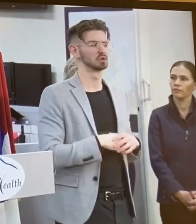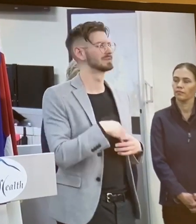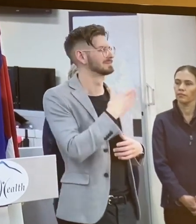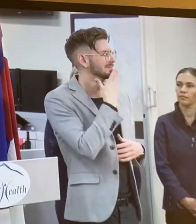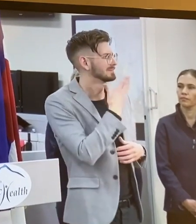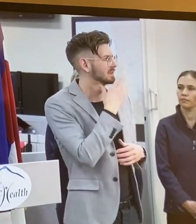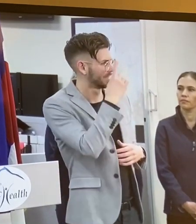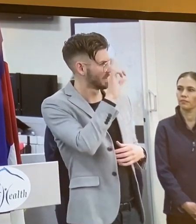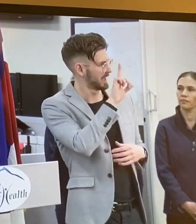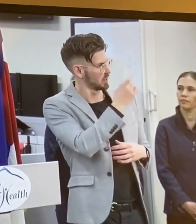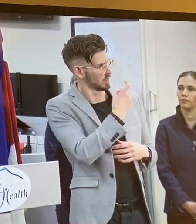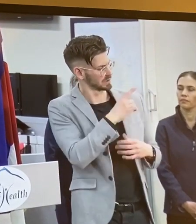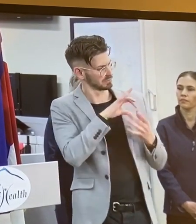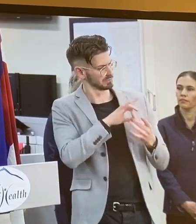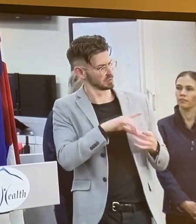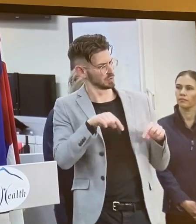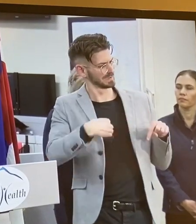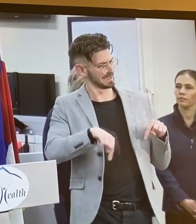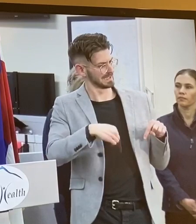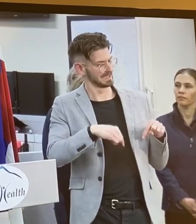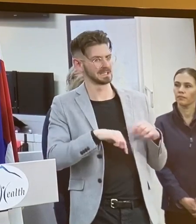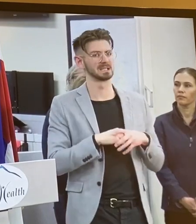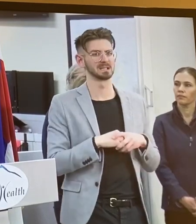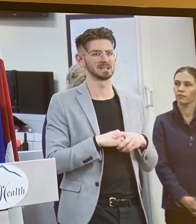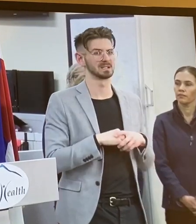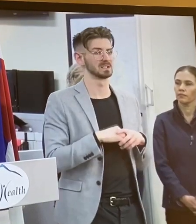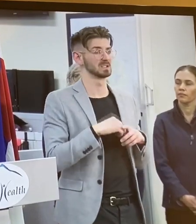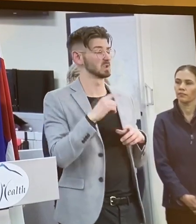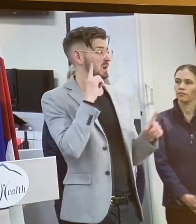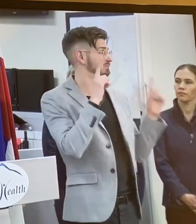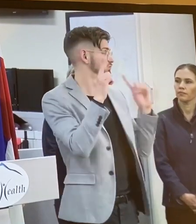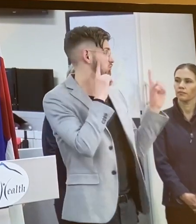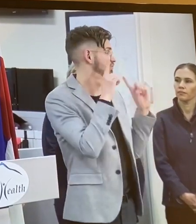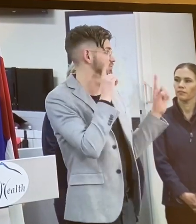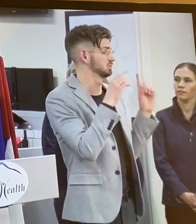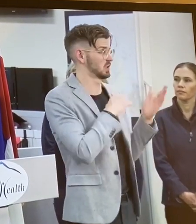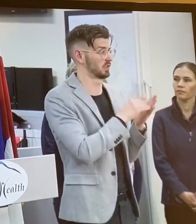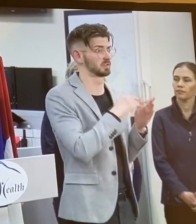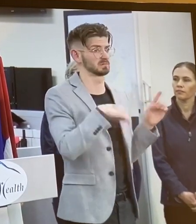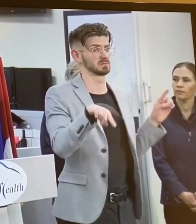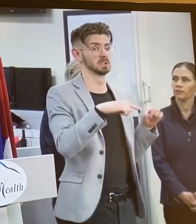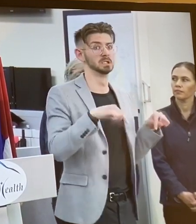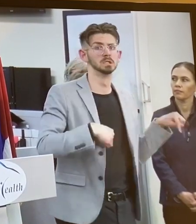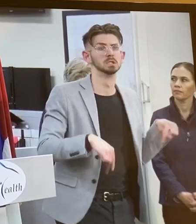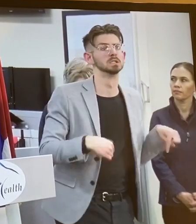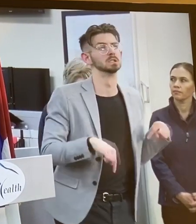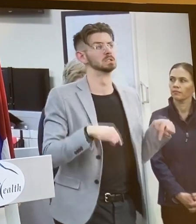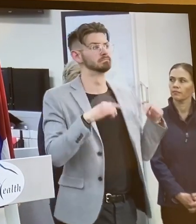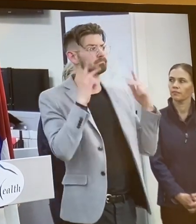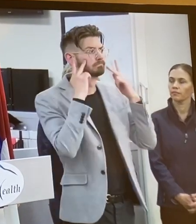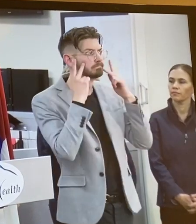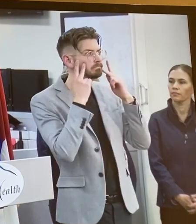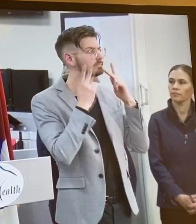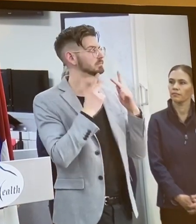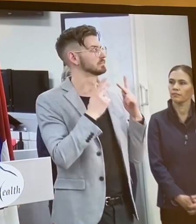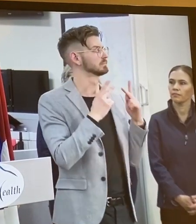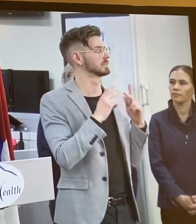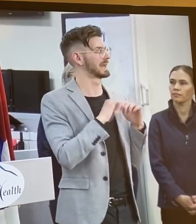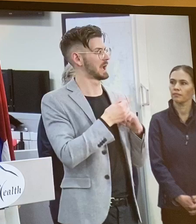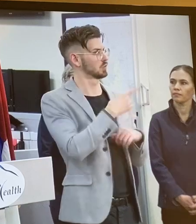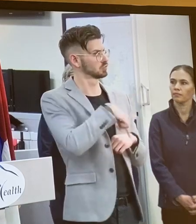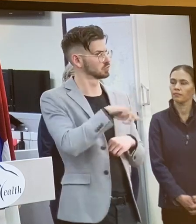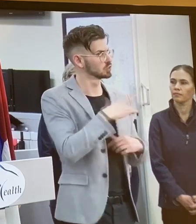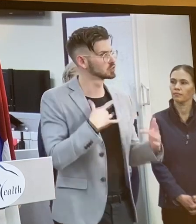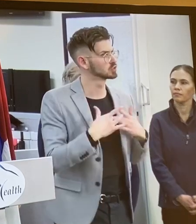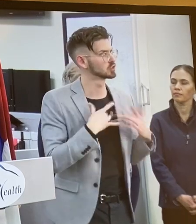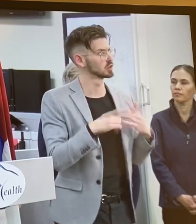around anxiety and I hear that here in the room and one of the things I think about with that is I also hear how much you care about your community and one another and you